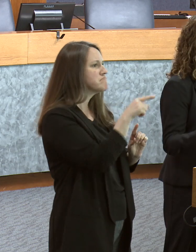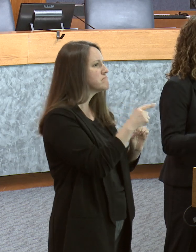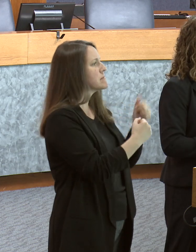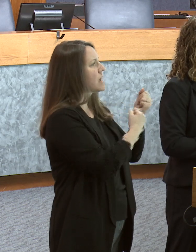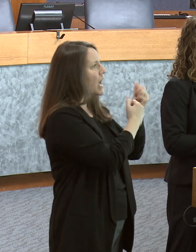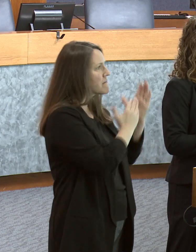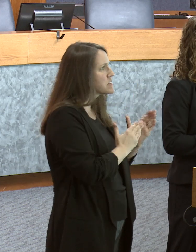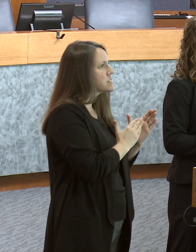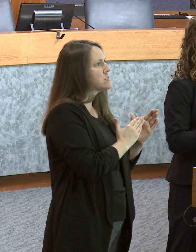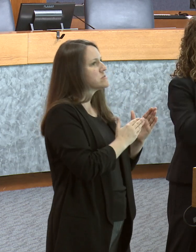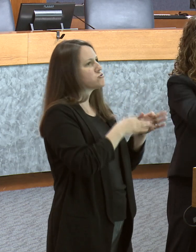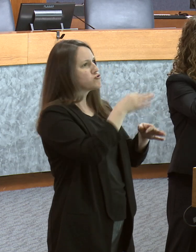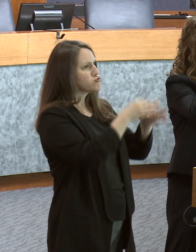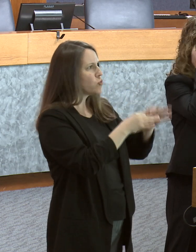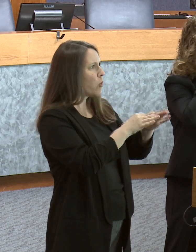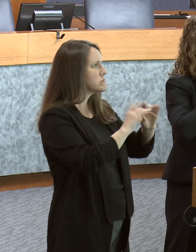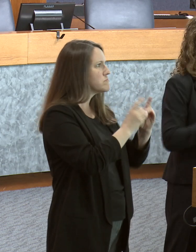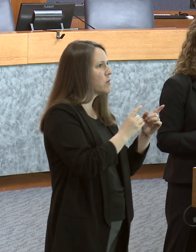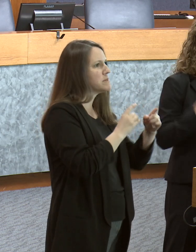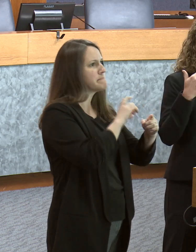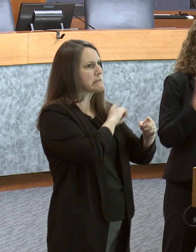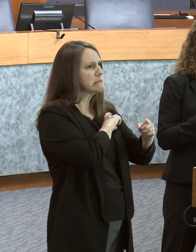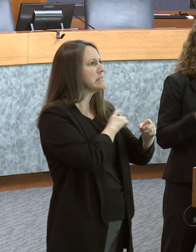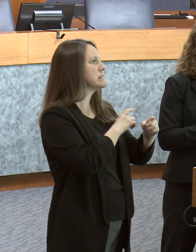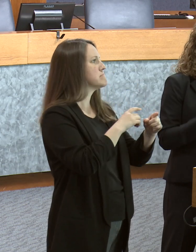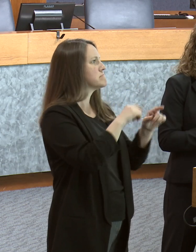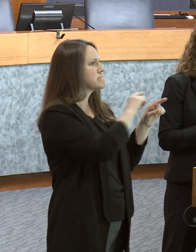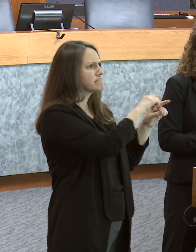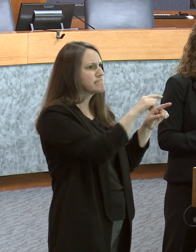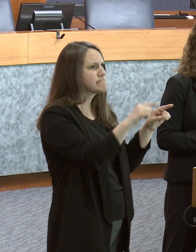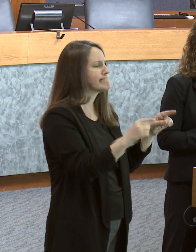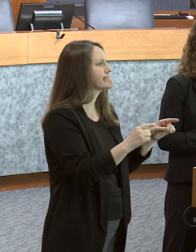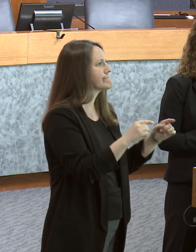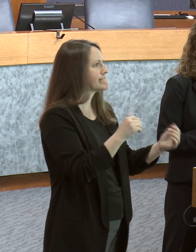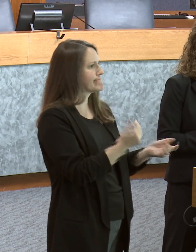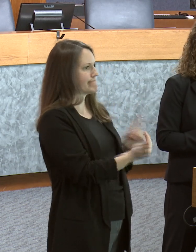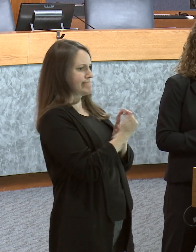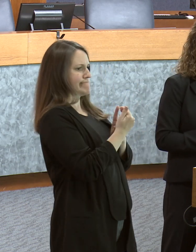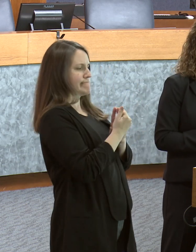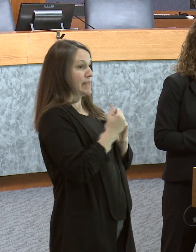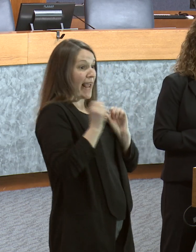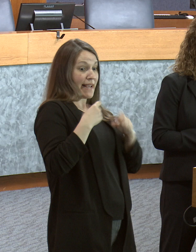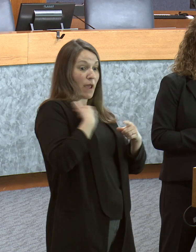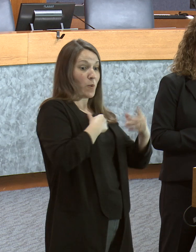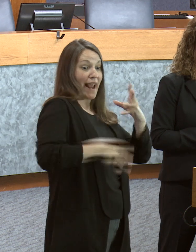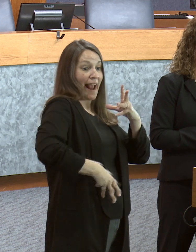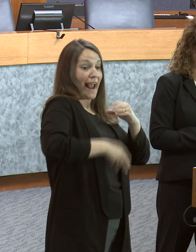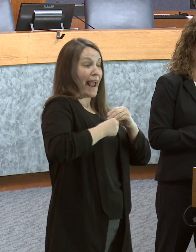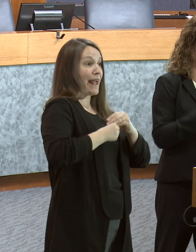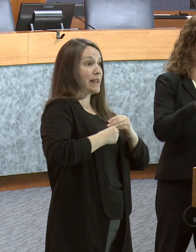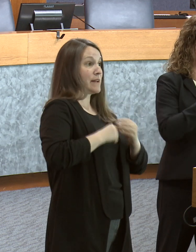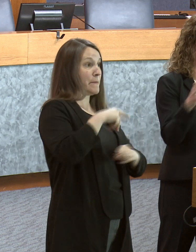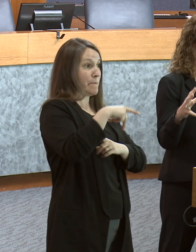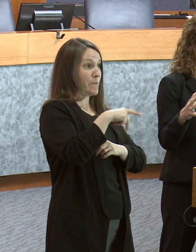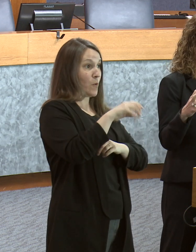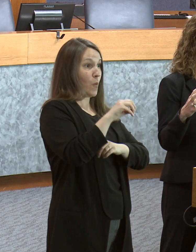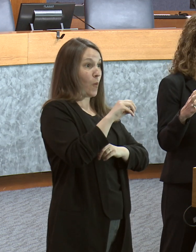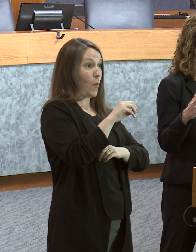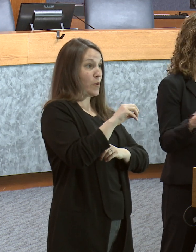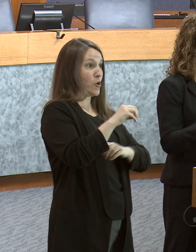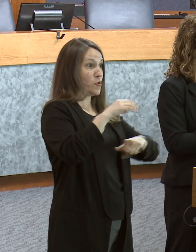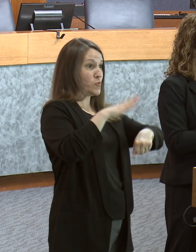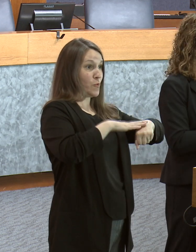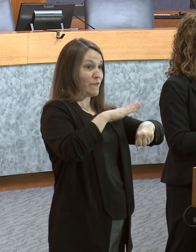sheriff's offices, police departments, all over the state. Hey, can we add this protective order notification system, this